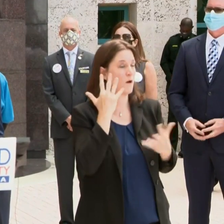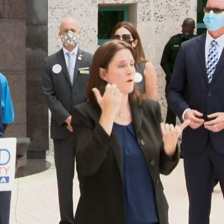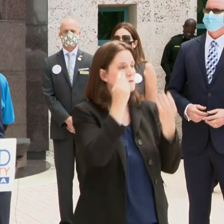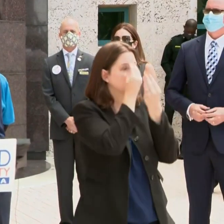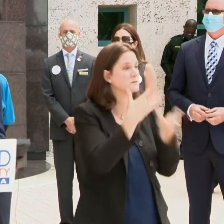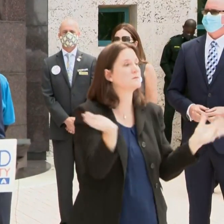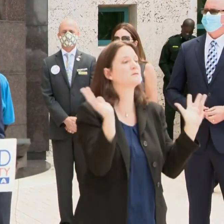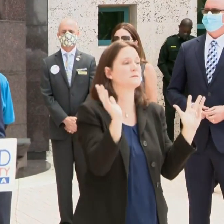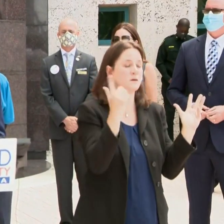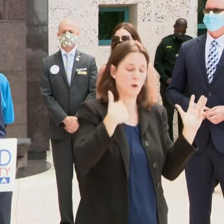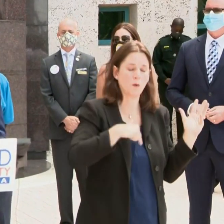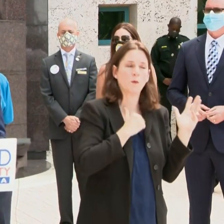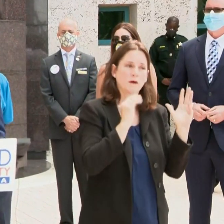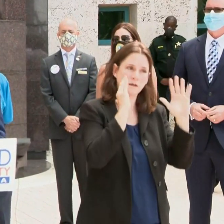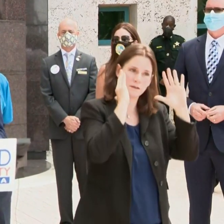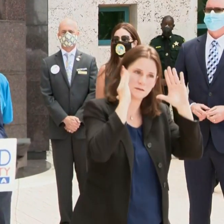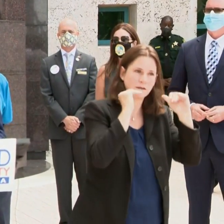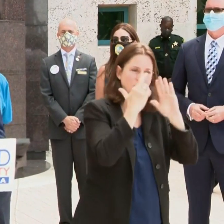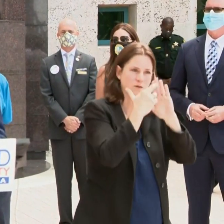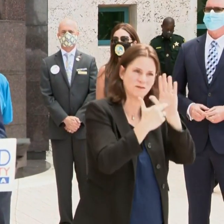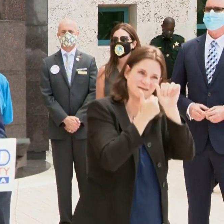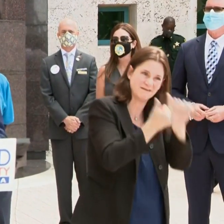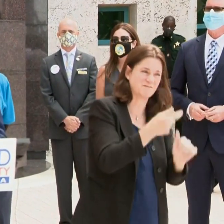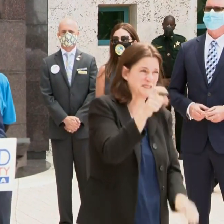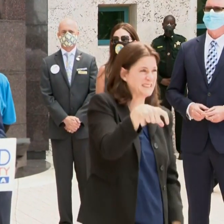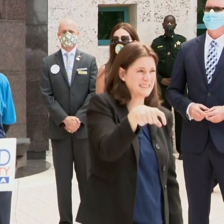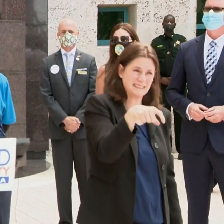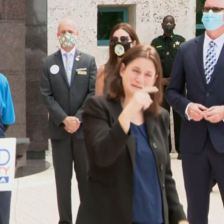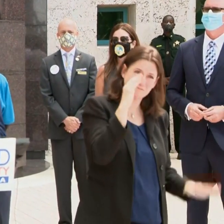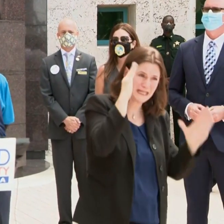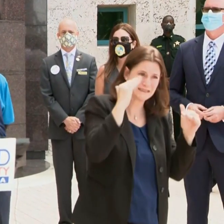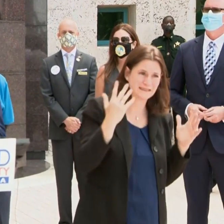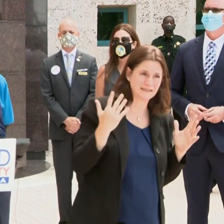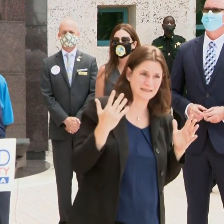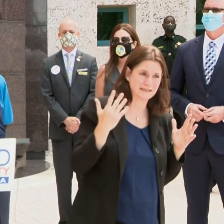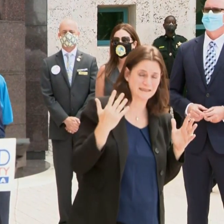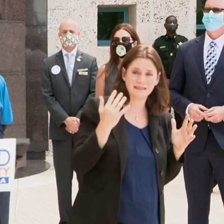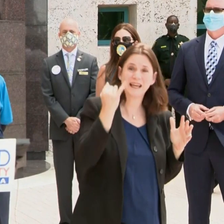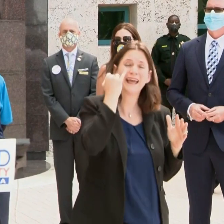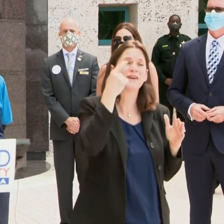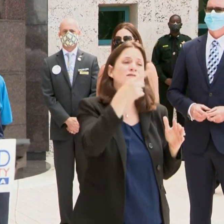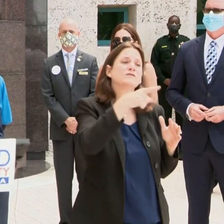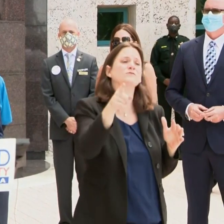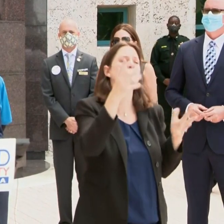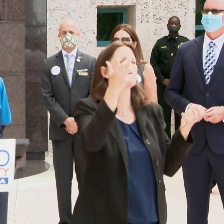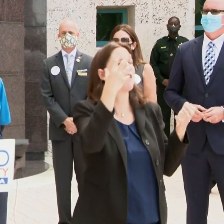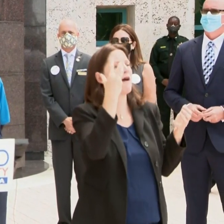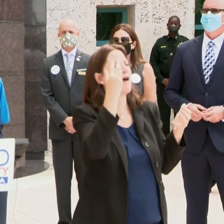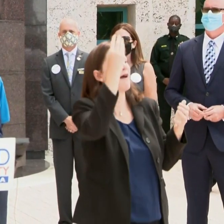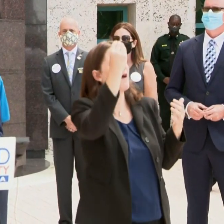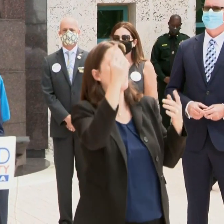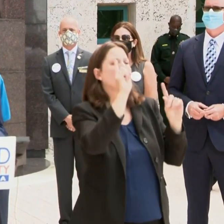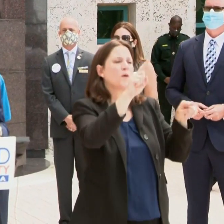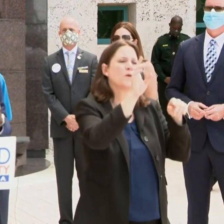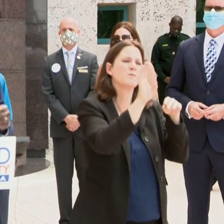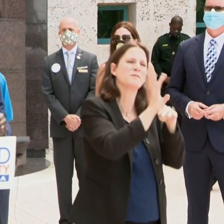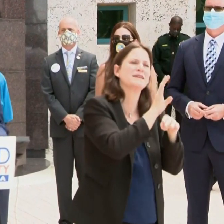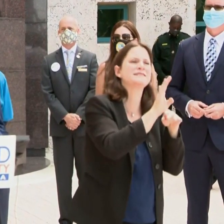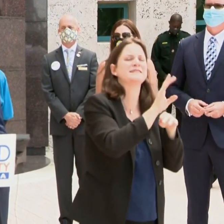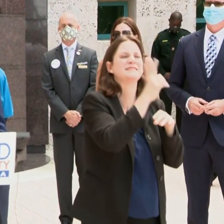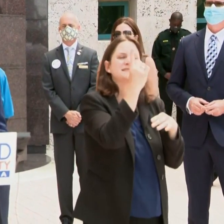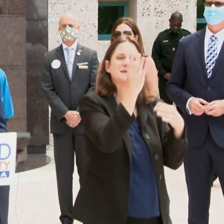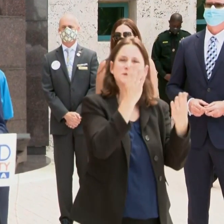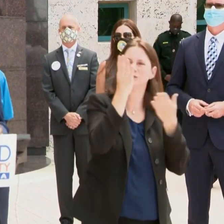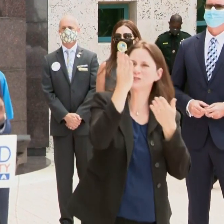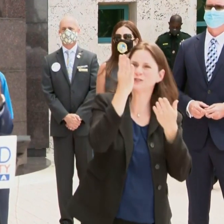that we expect them to comply. We expect that when you go out to get service from any entity and if someone is